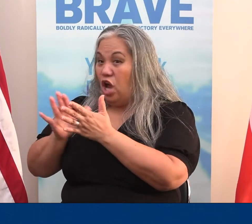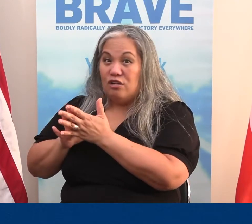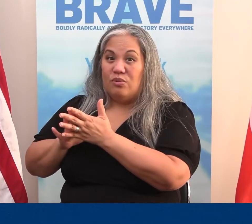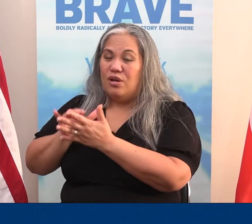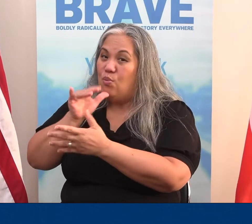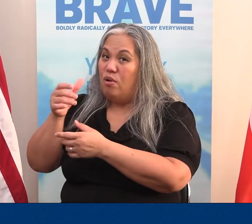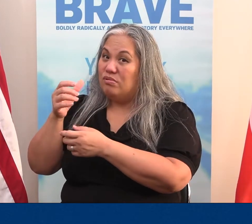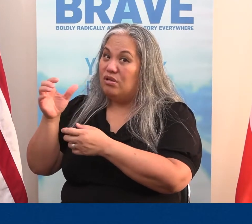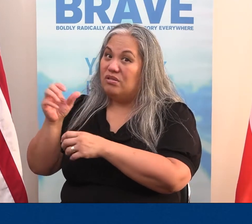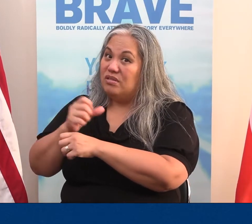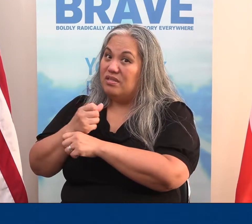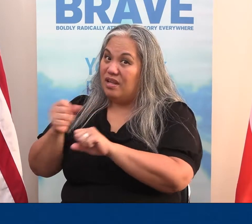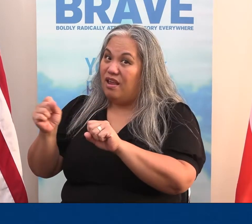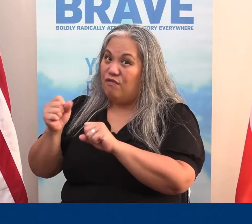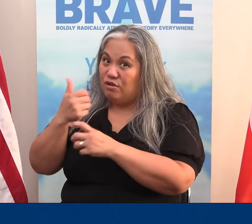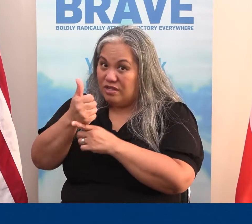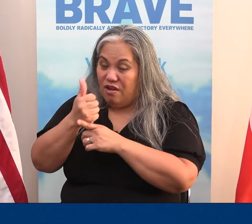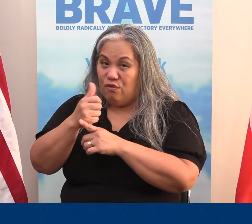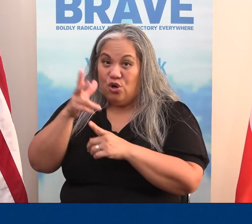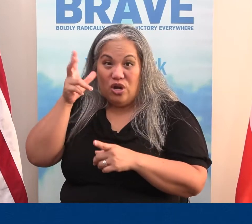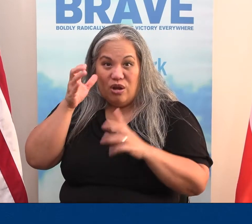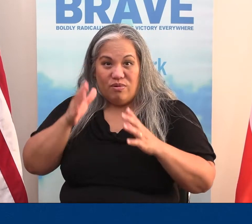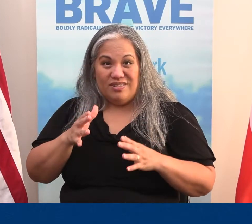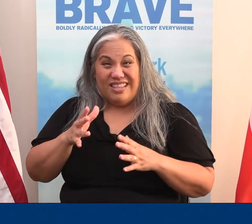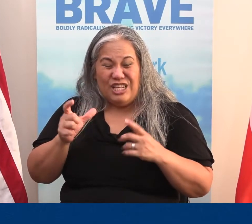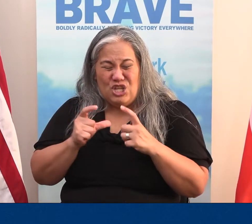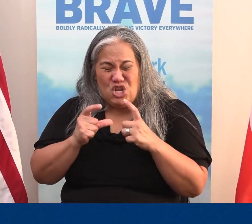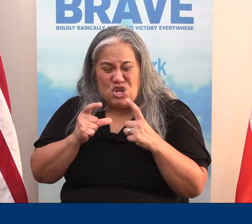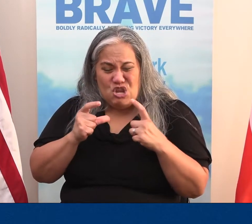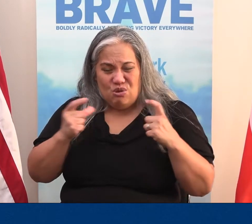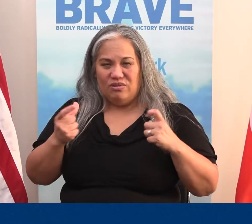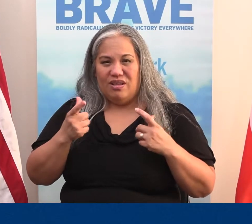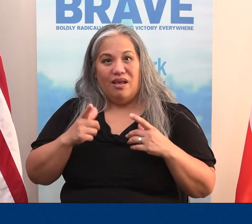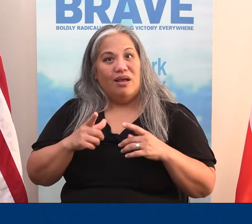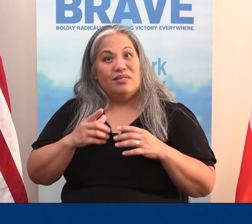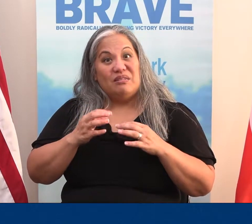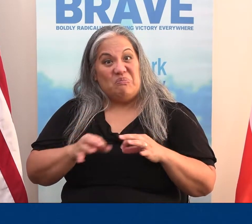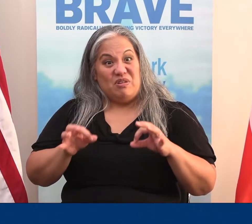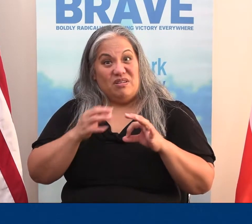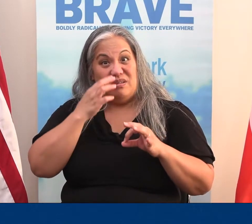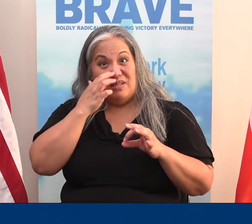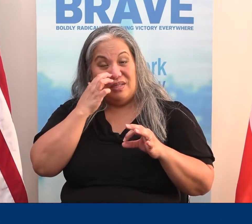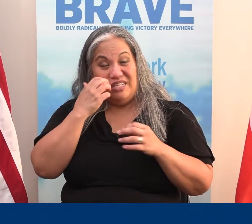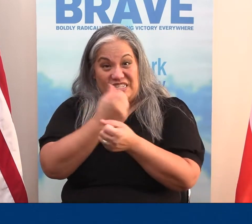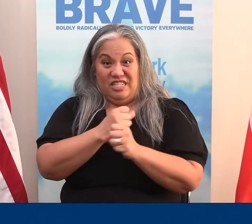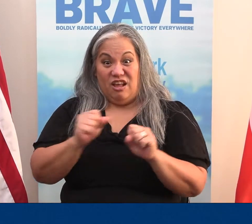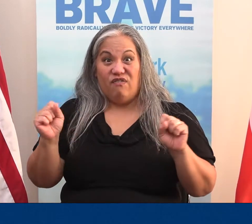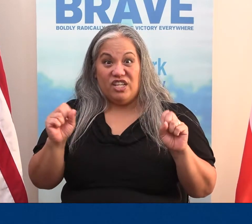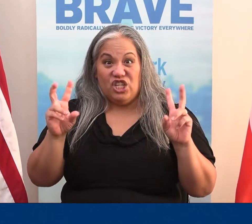will not save yourself or your hearers. this is huge, guys. We're talking a matter of salvation.